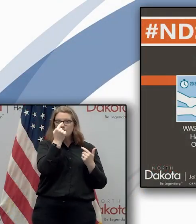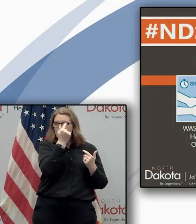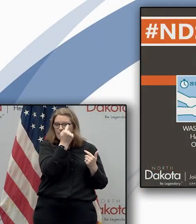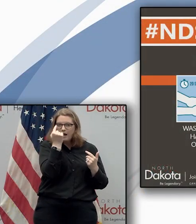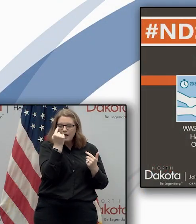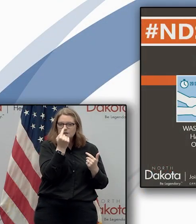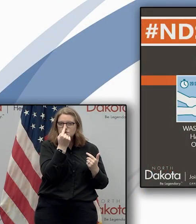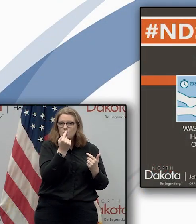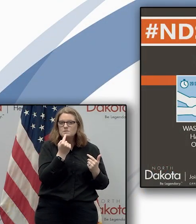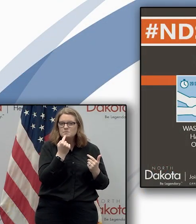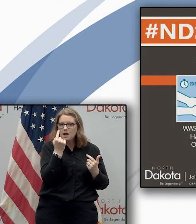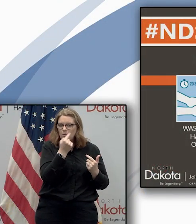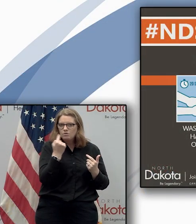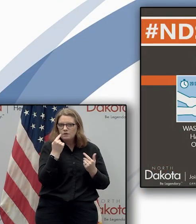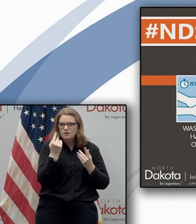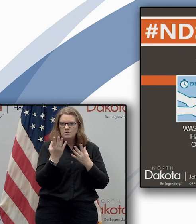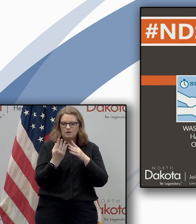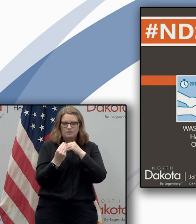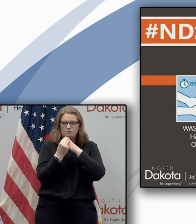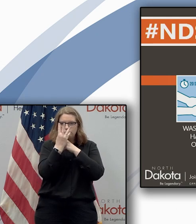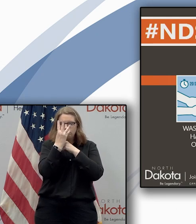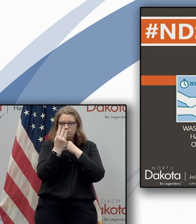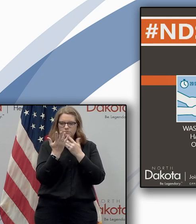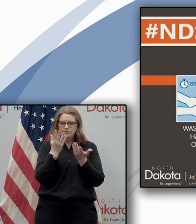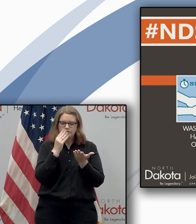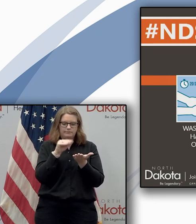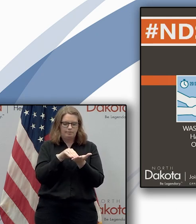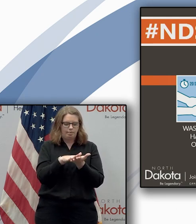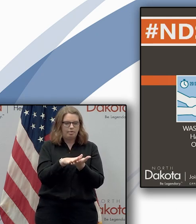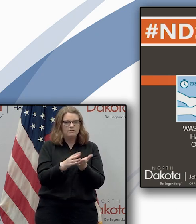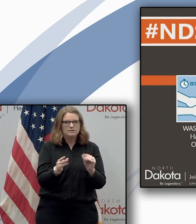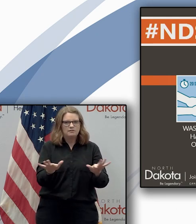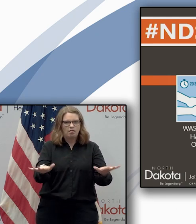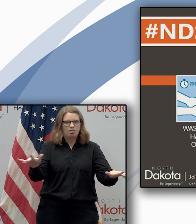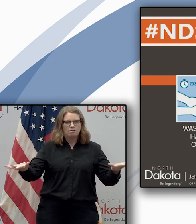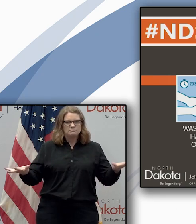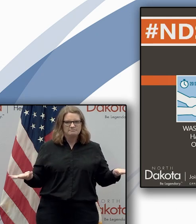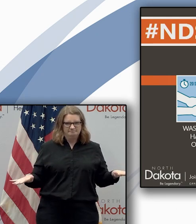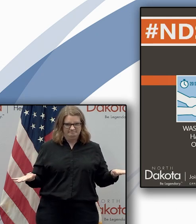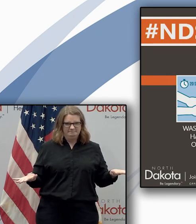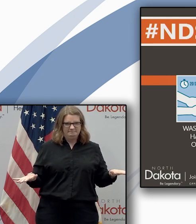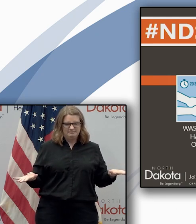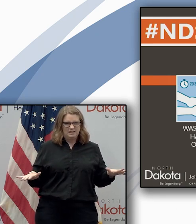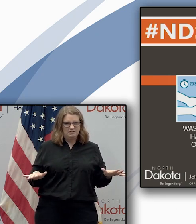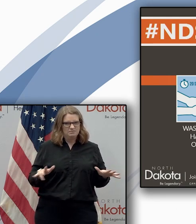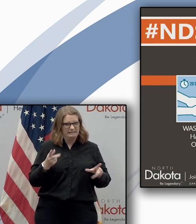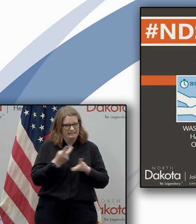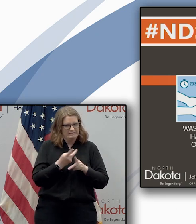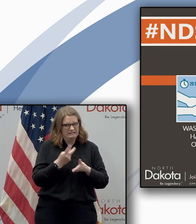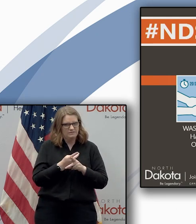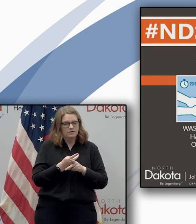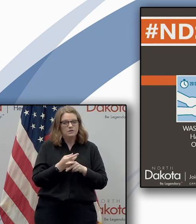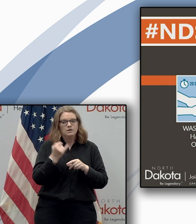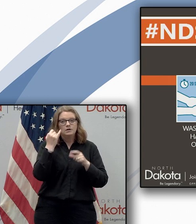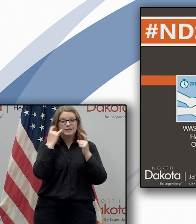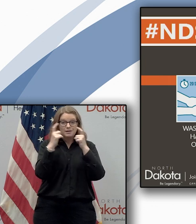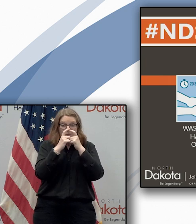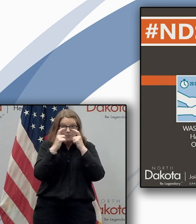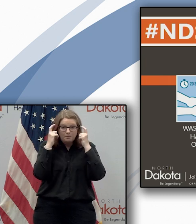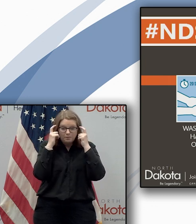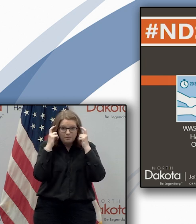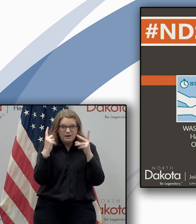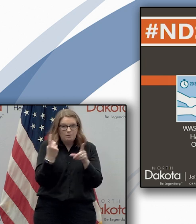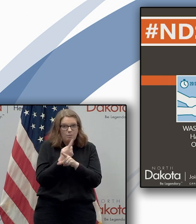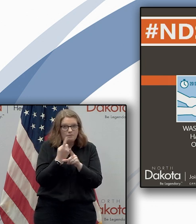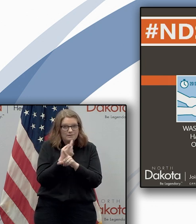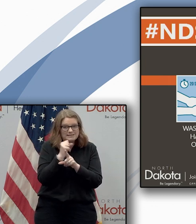where you can both transmit it to your hands or transmit it to yourself covering your mouth and nose with a mask in appropriate